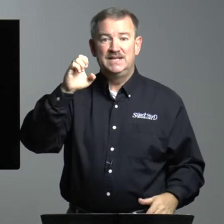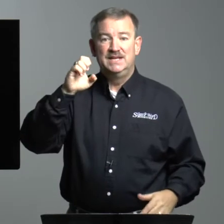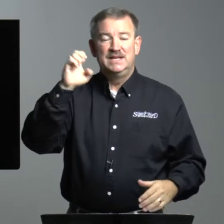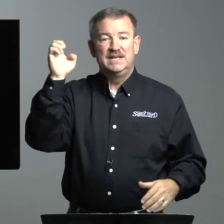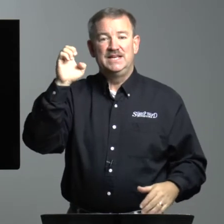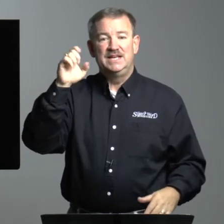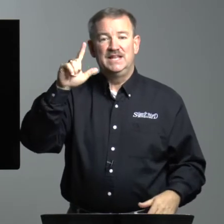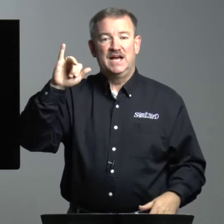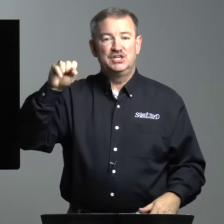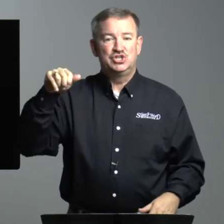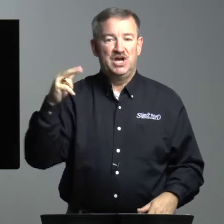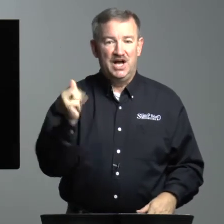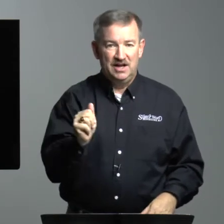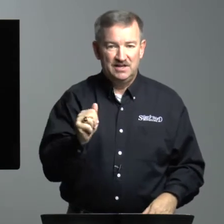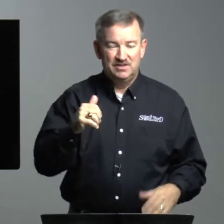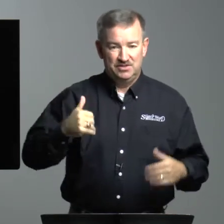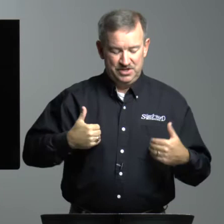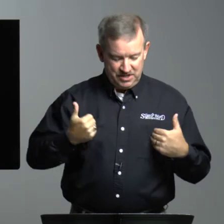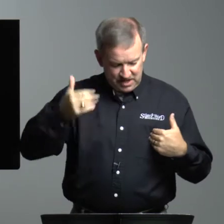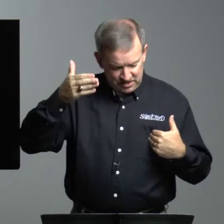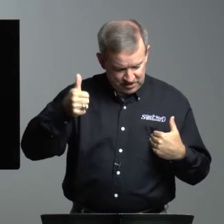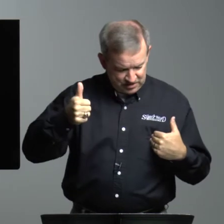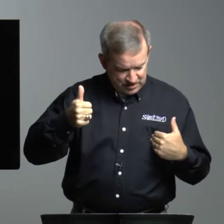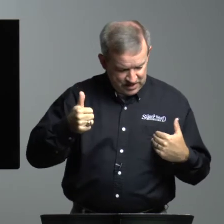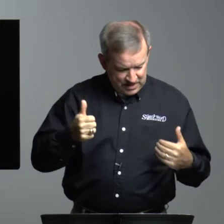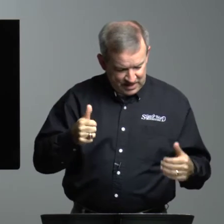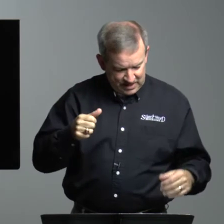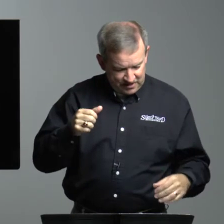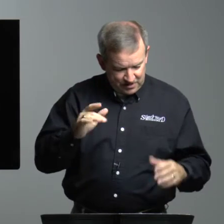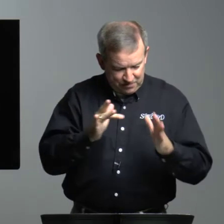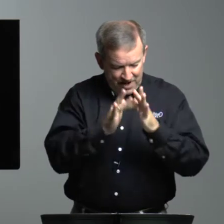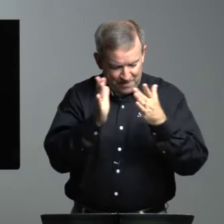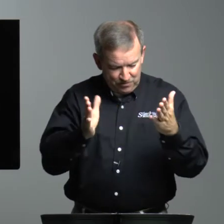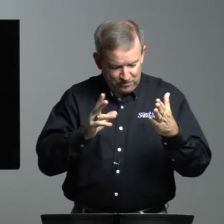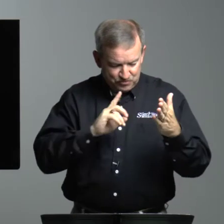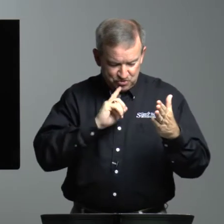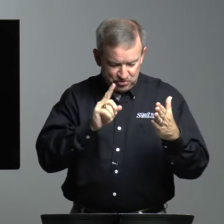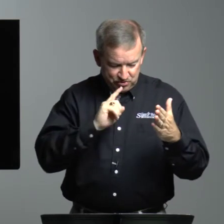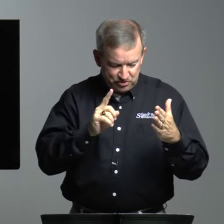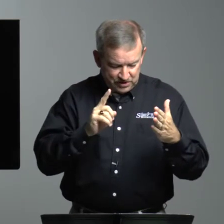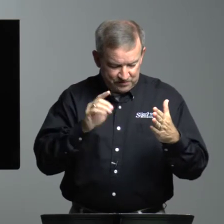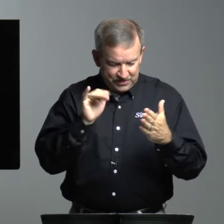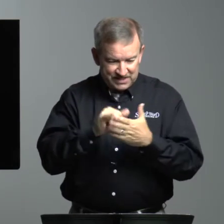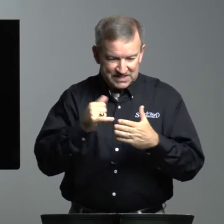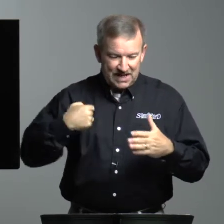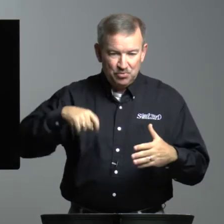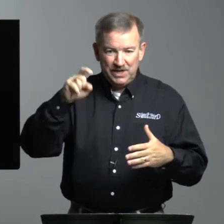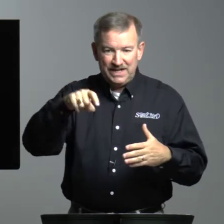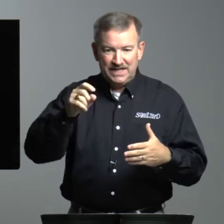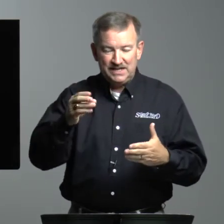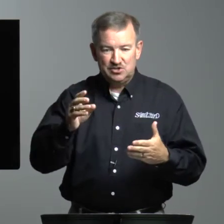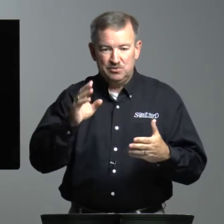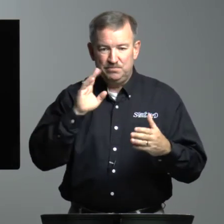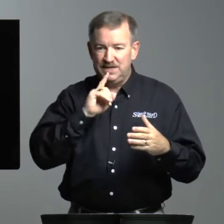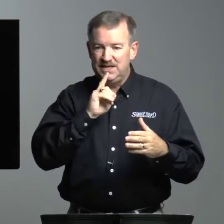Elisha, the younger. And the Bible truth is that we need to be